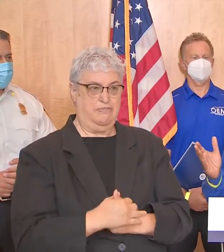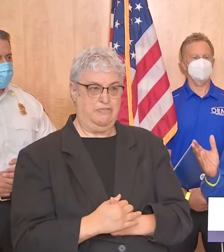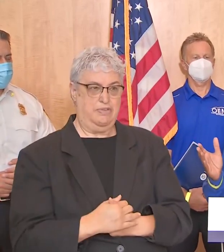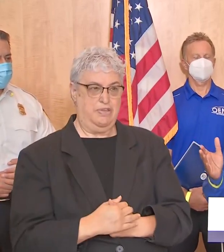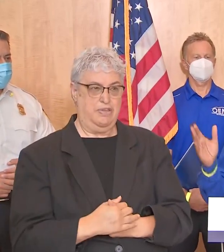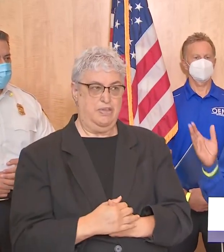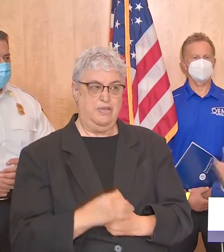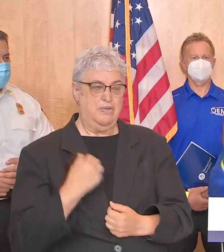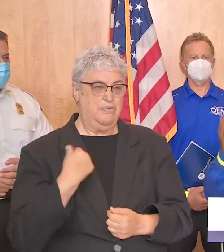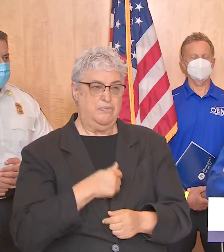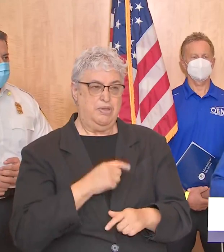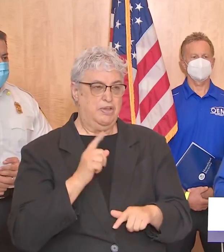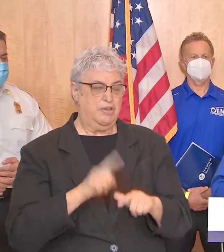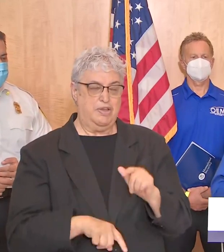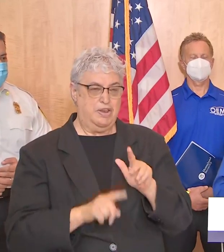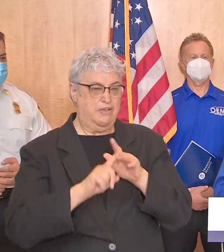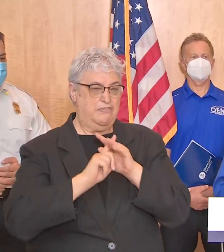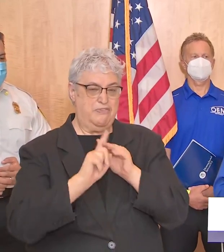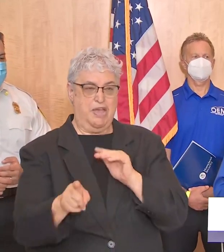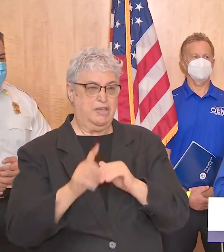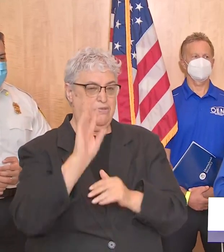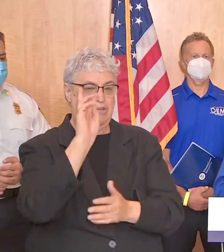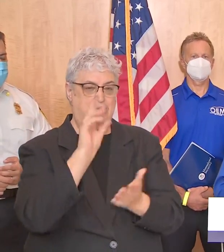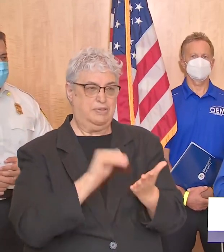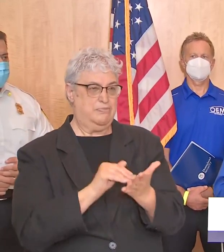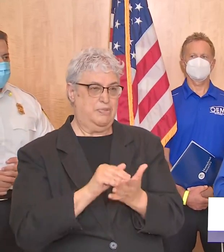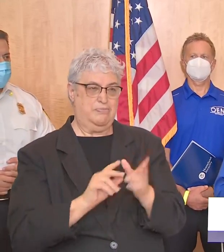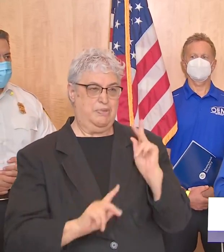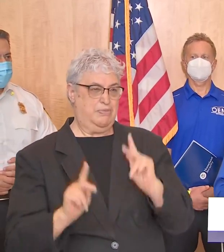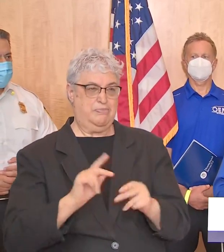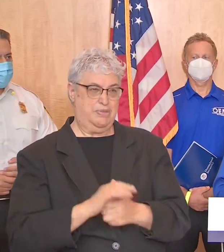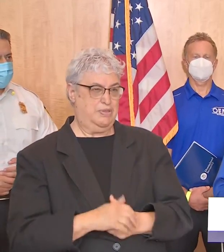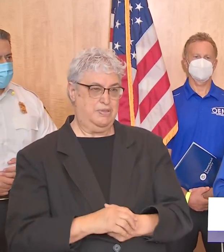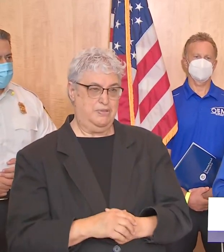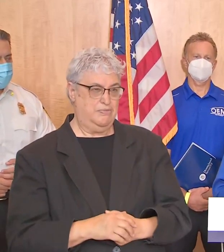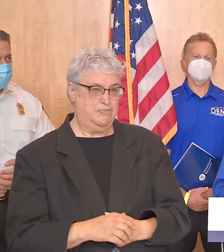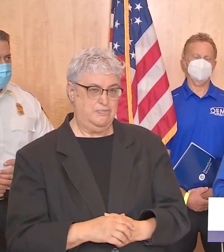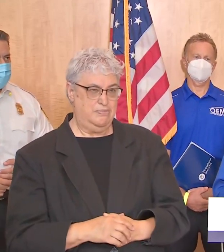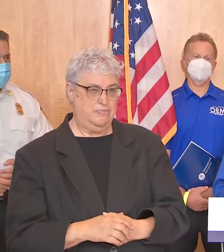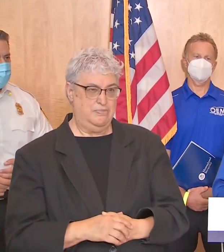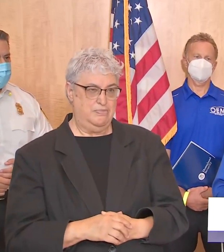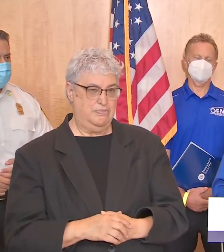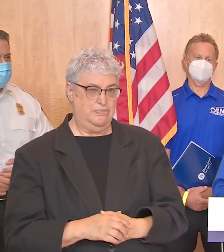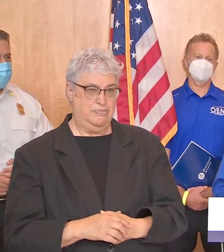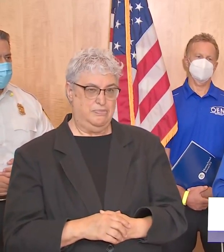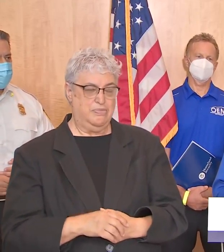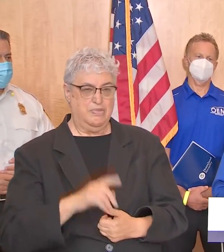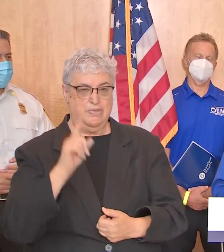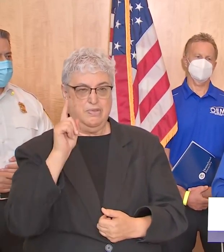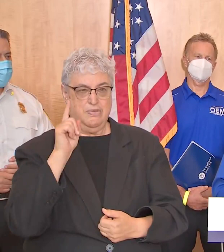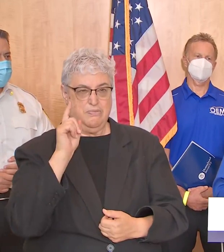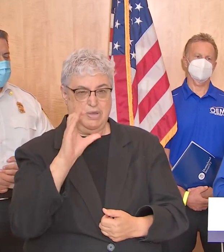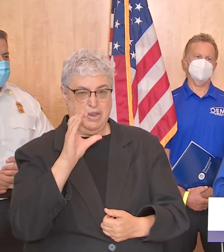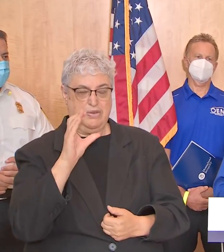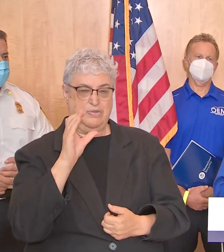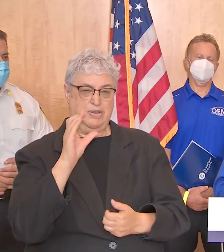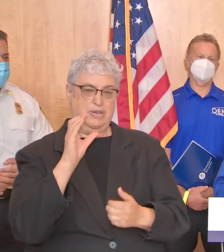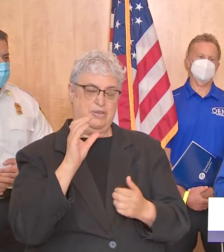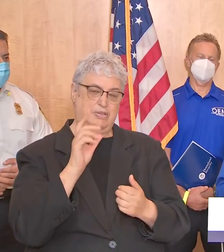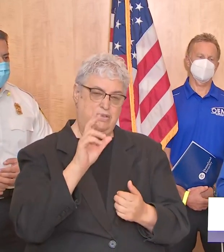have the ability to evacuate uh literally hundreds of thousands of people in the city of houston if not a million more